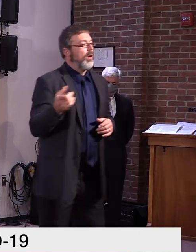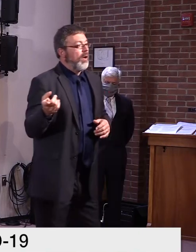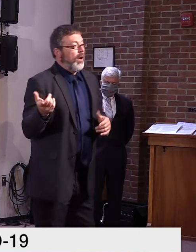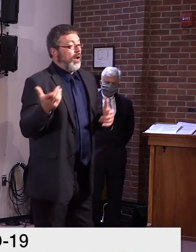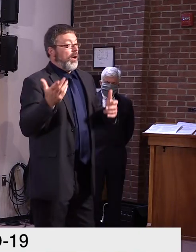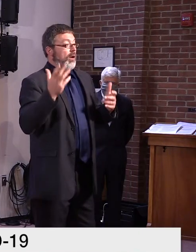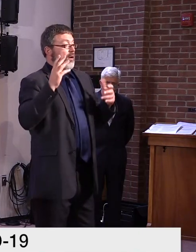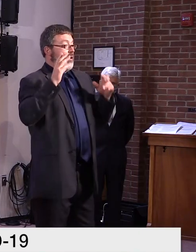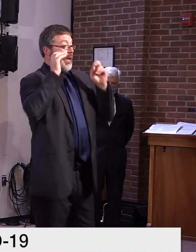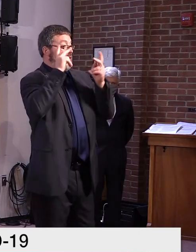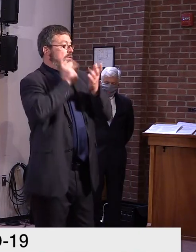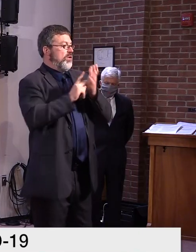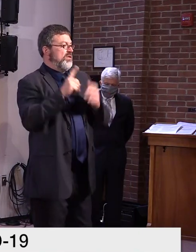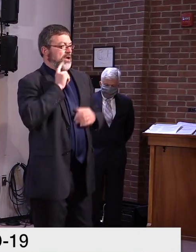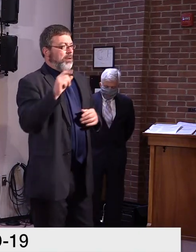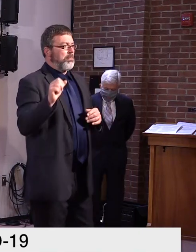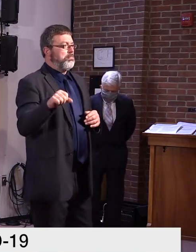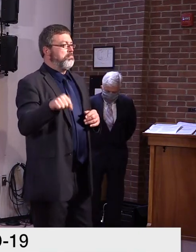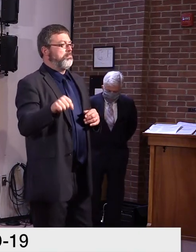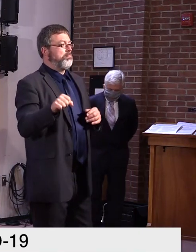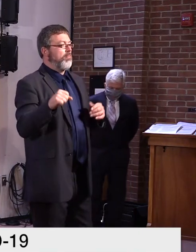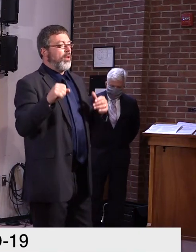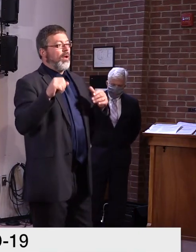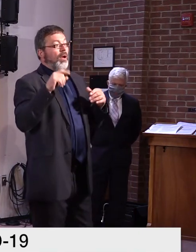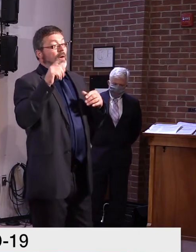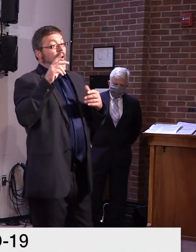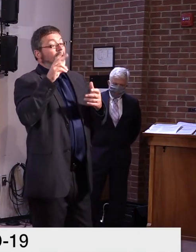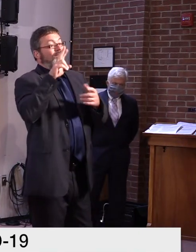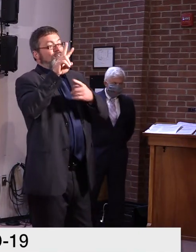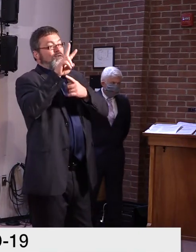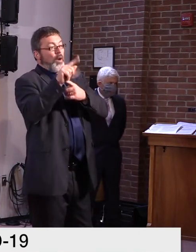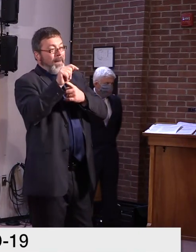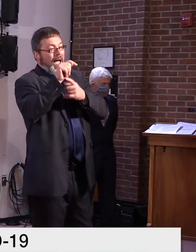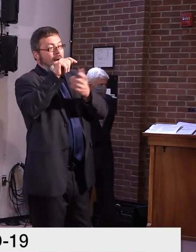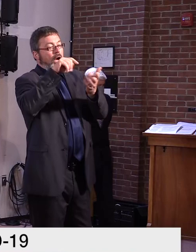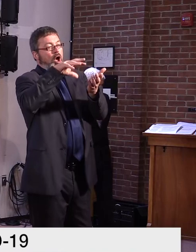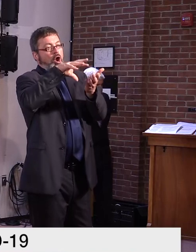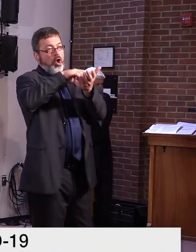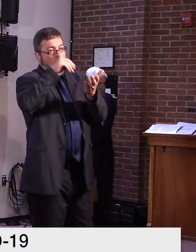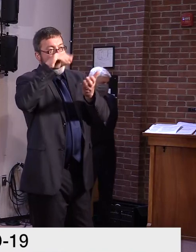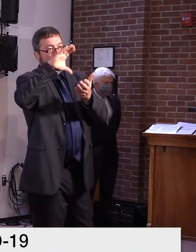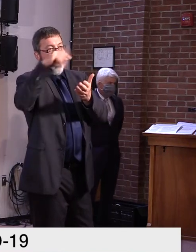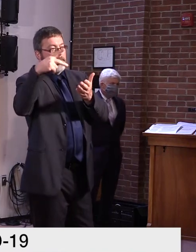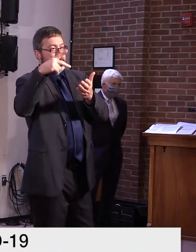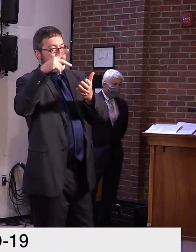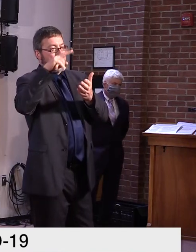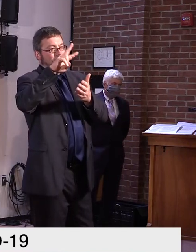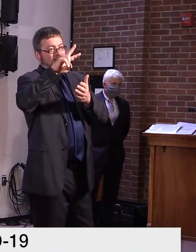there as well and there's a number of ways students can access the materials, uh, and work through remote learning online.